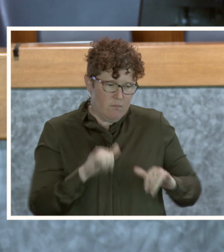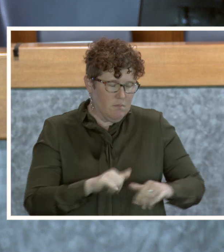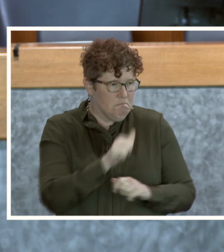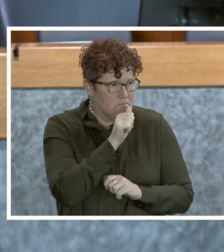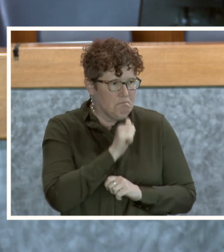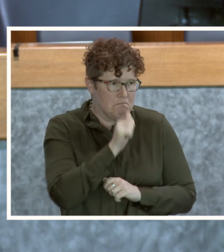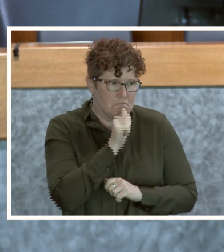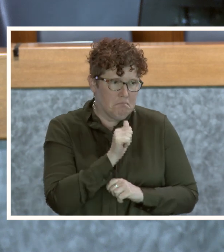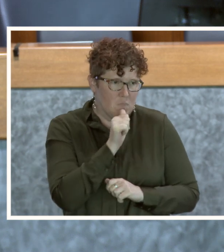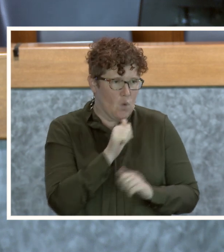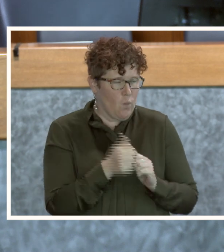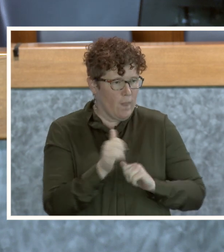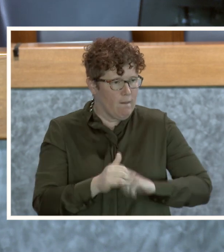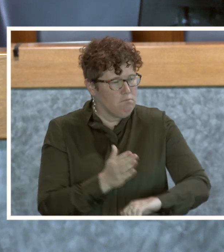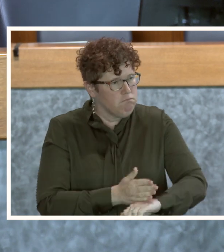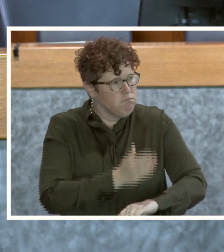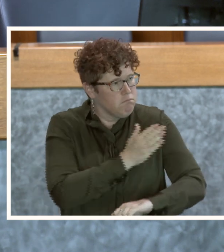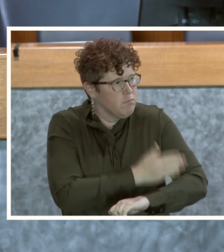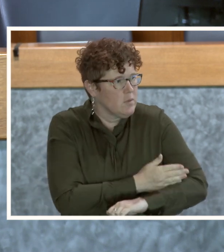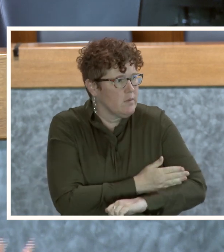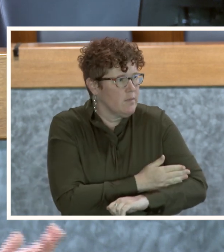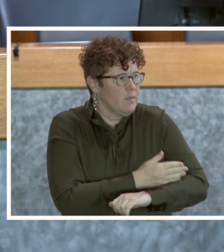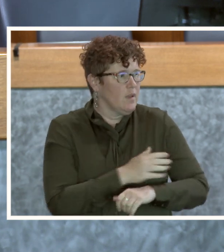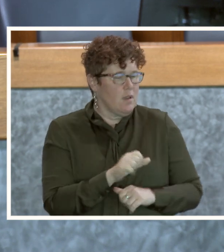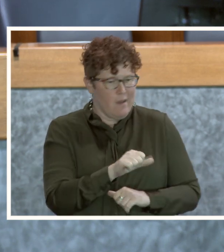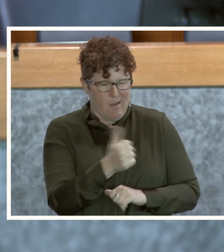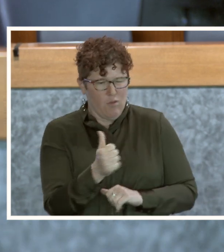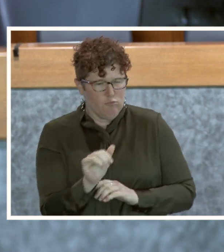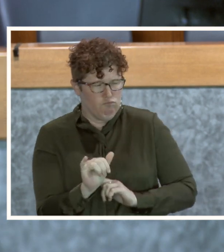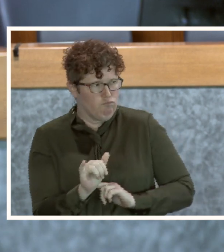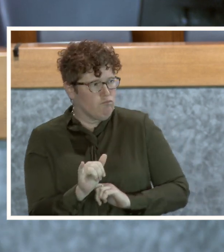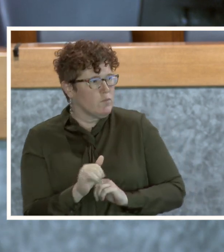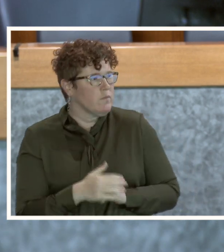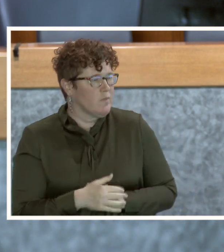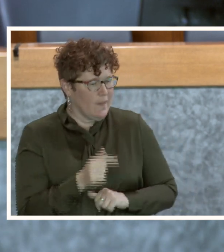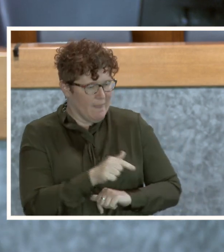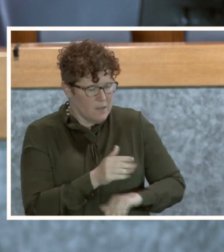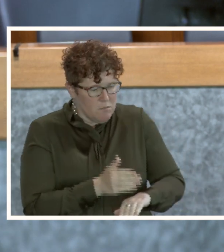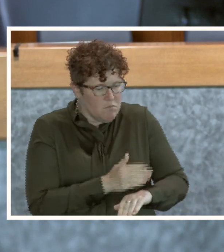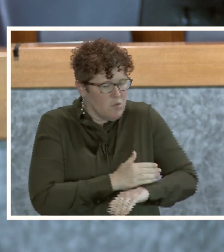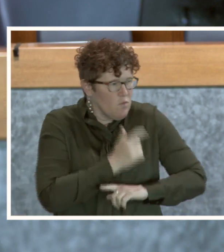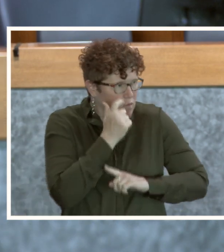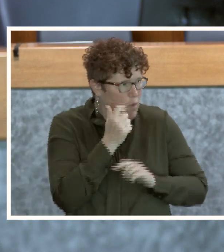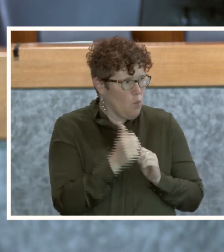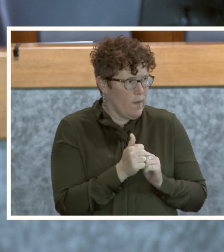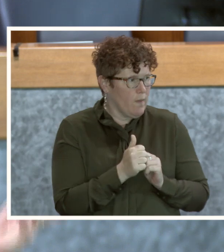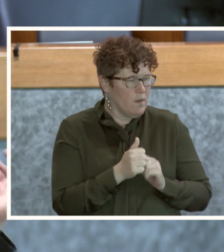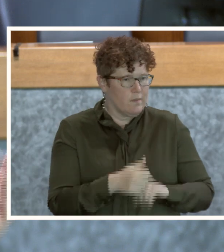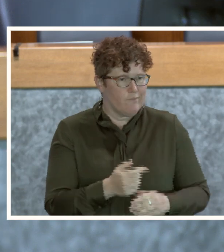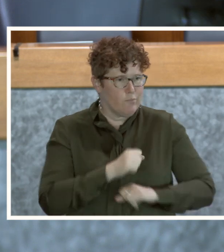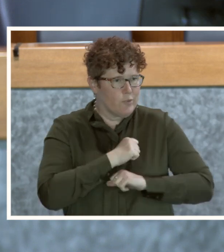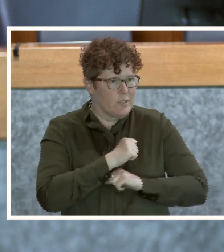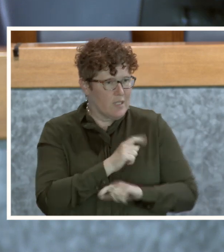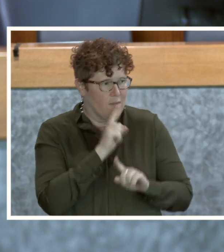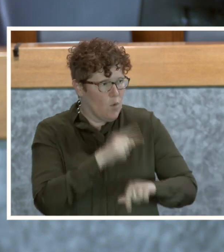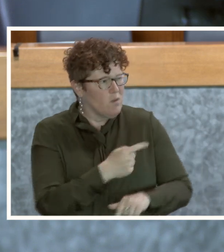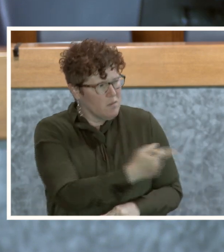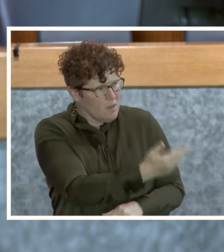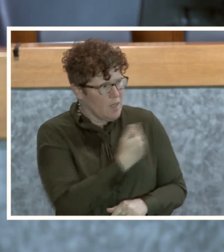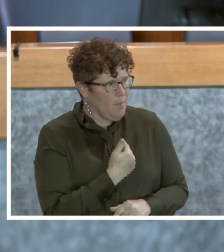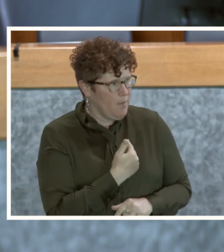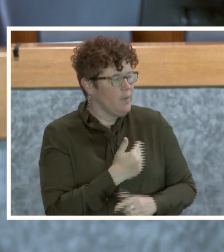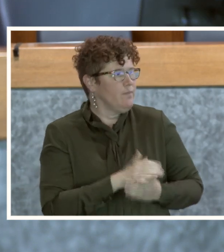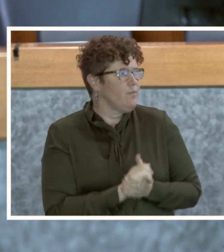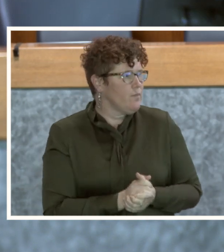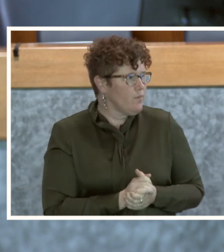with us through that enhancement and several other since. And then this enhancement with protective orders. And if you'll come up here, Amy,